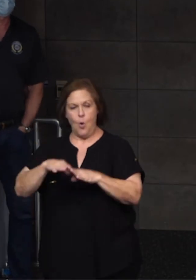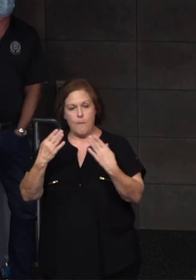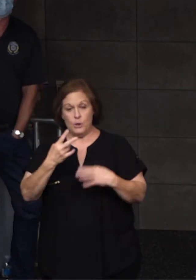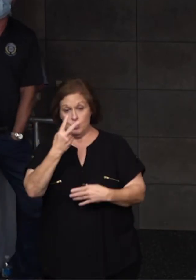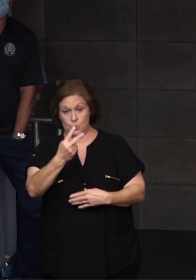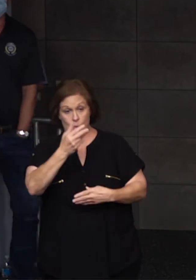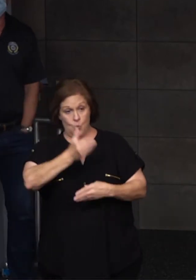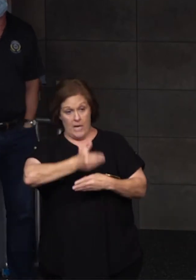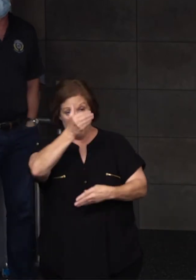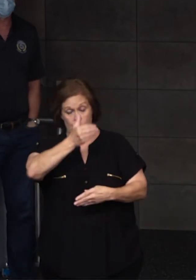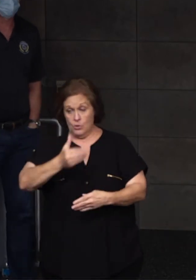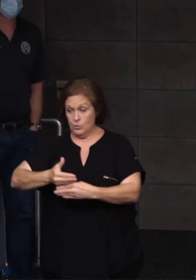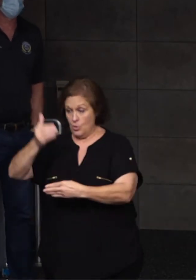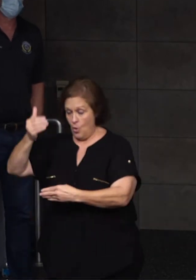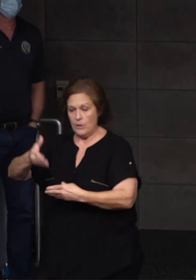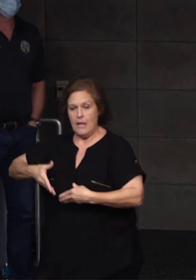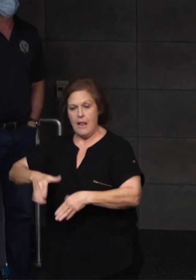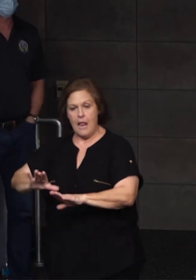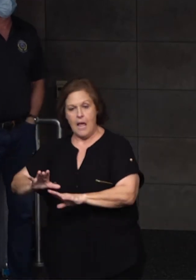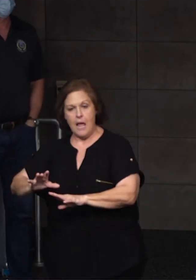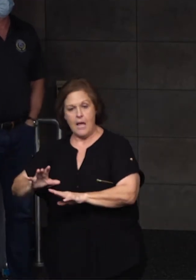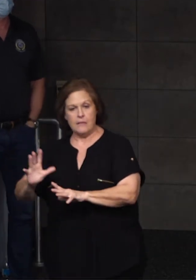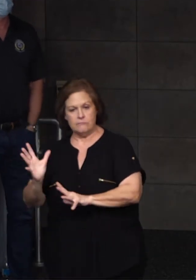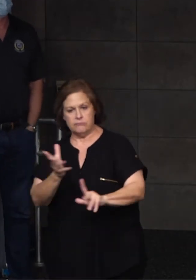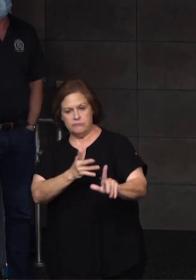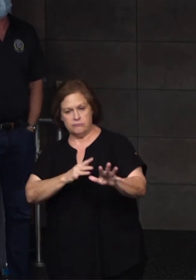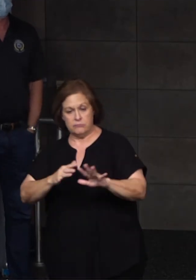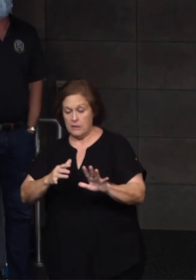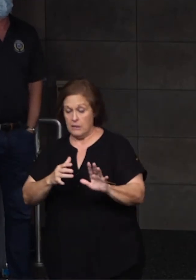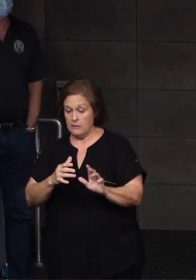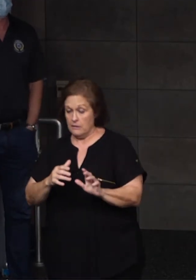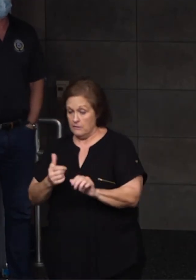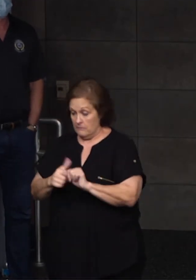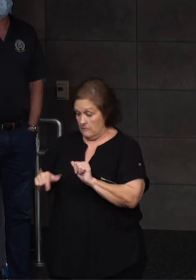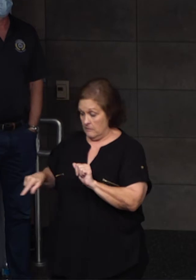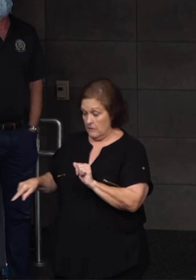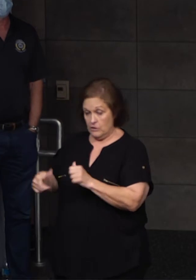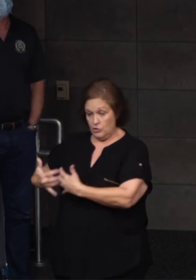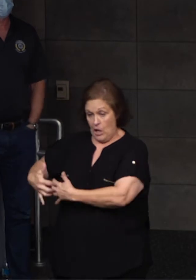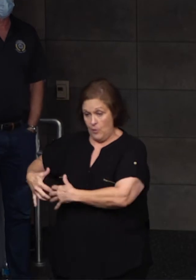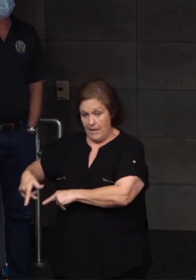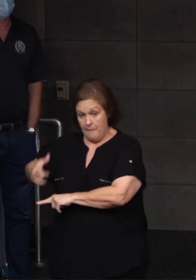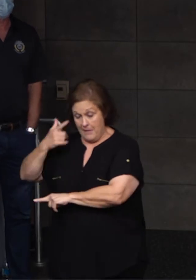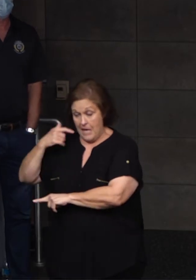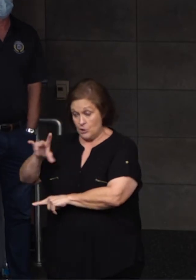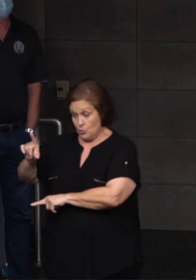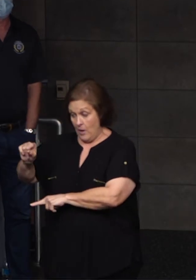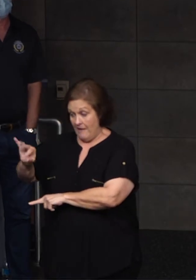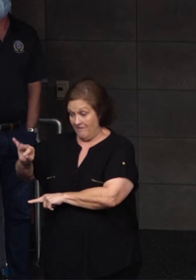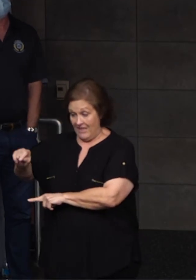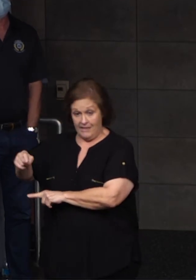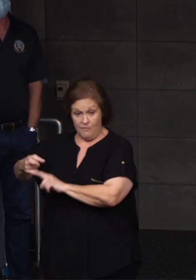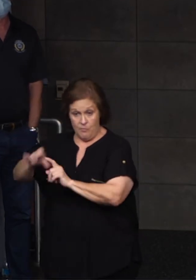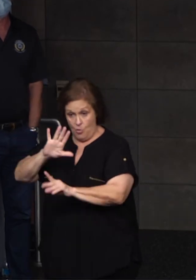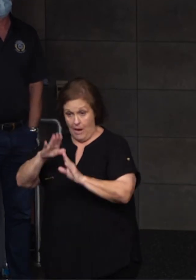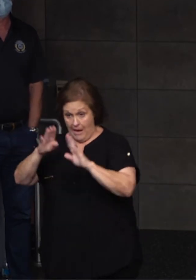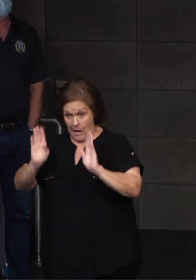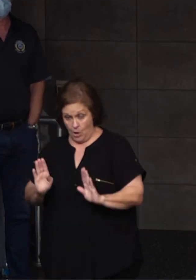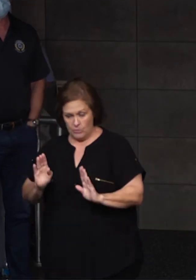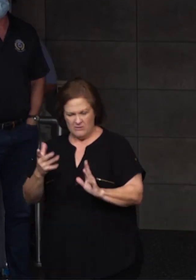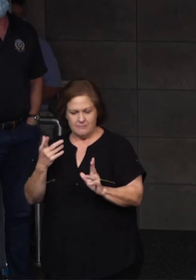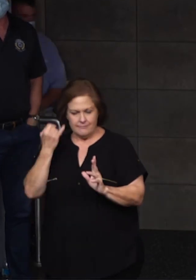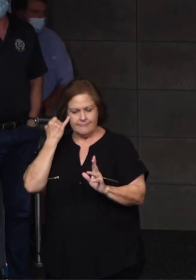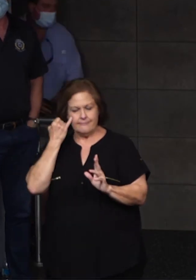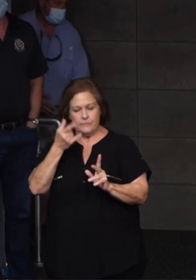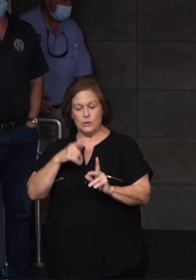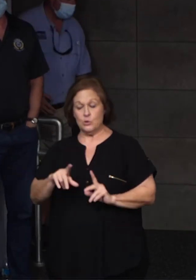house to cause a draft, if you will, away from where the generator is because it's going to be 20 feet away from your house. I'm going to pretend you're out